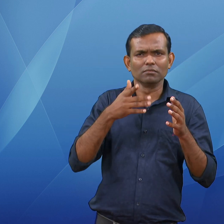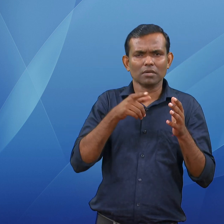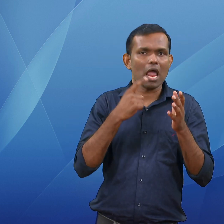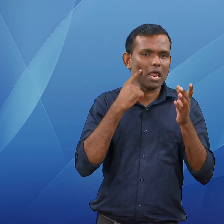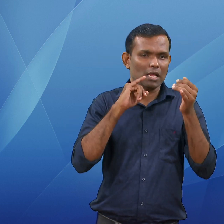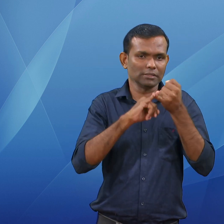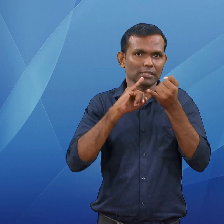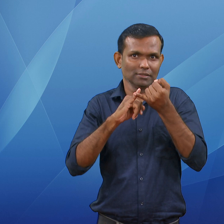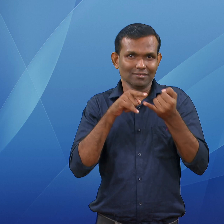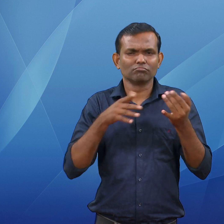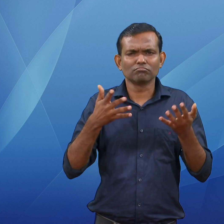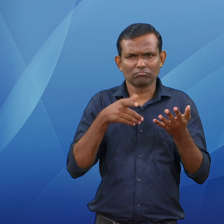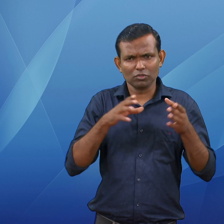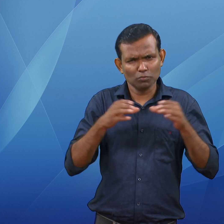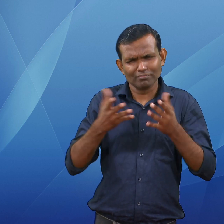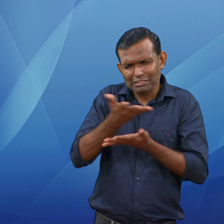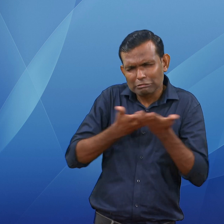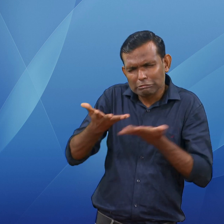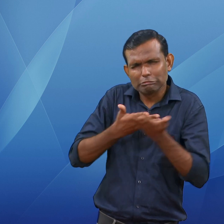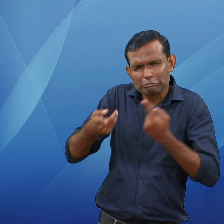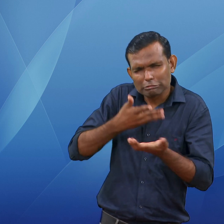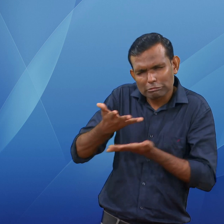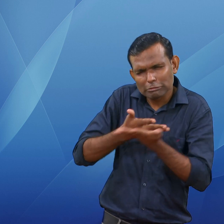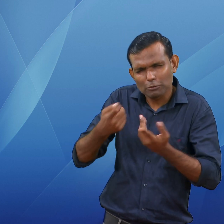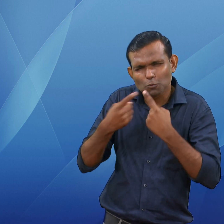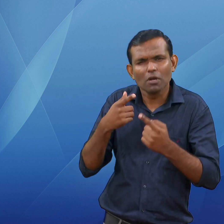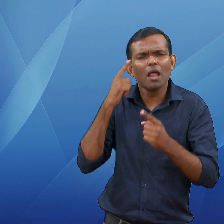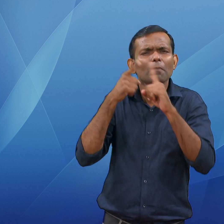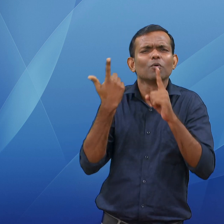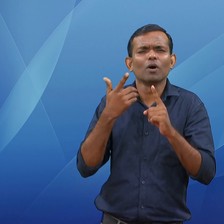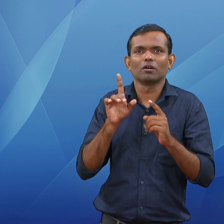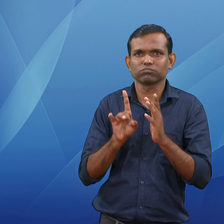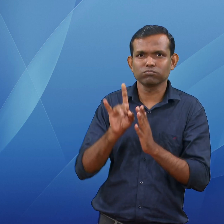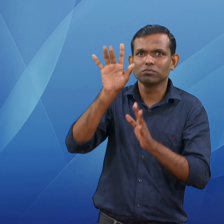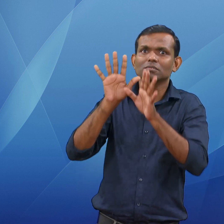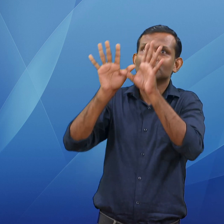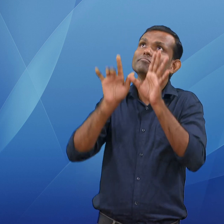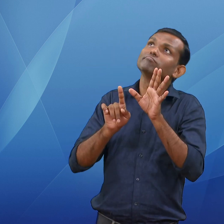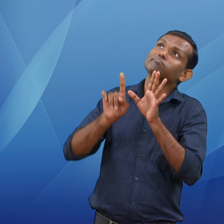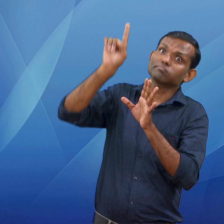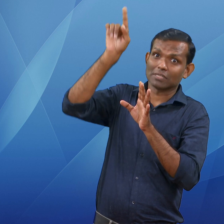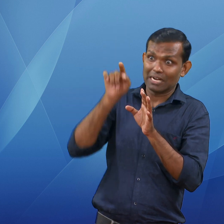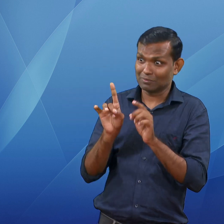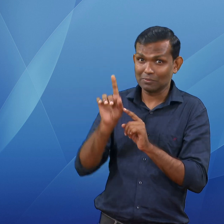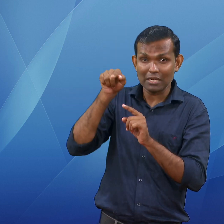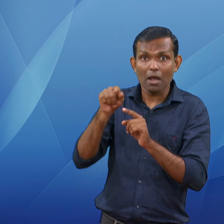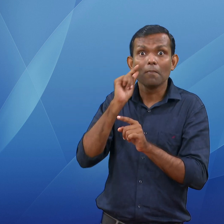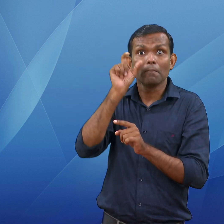station is planned for the end of 2024. Mr. Nelson will meet astronaut Rage Sharma in Bengaluru. He will